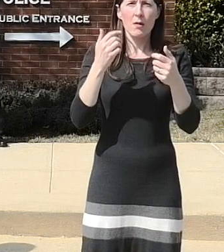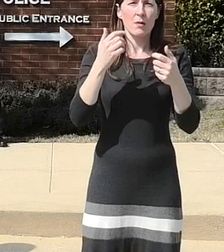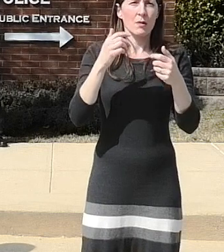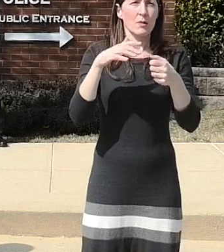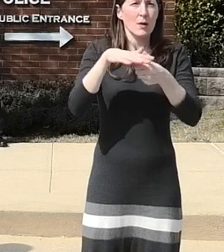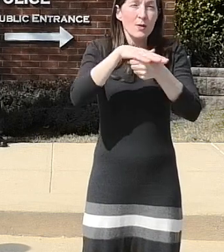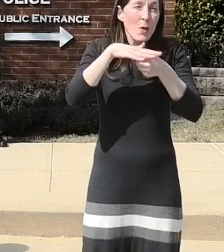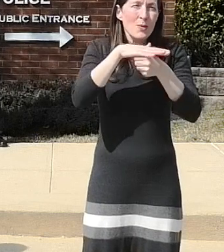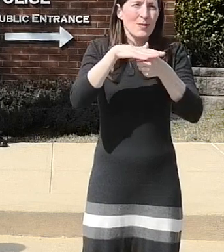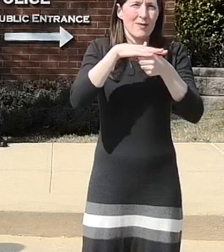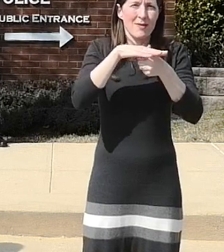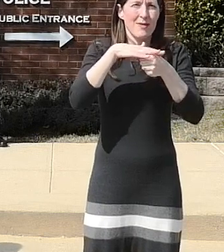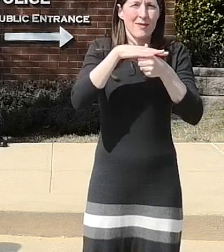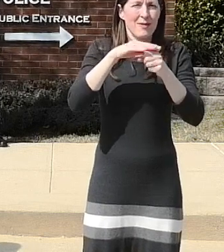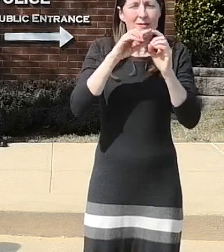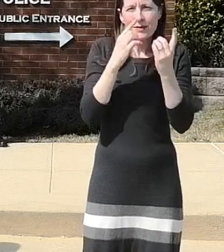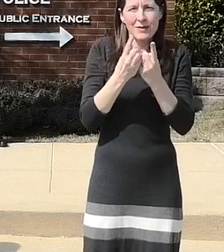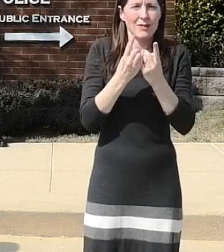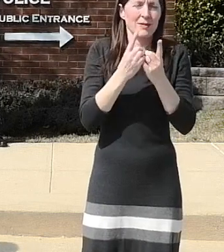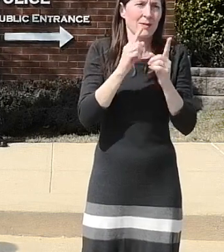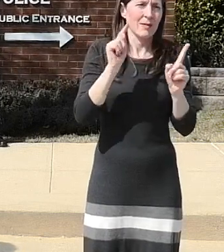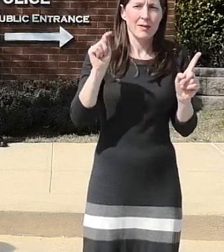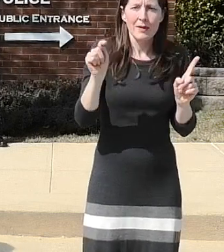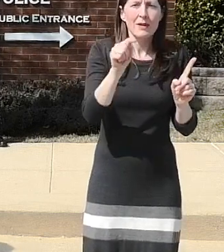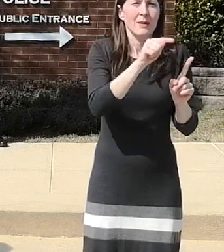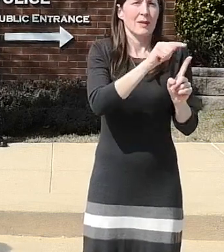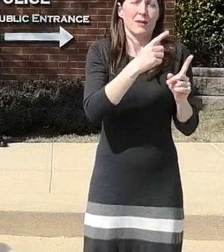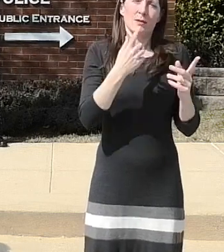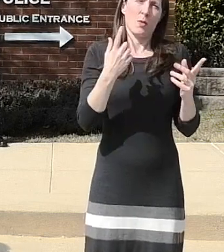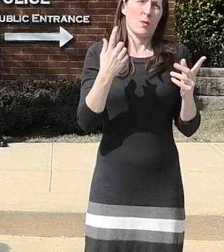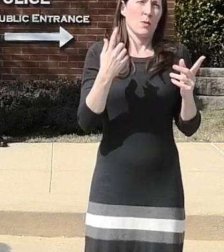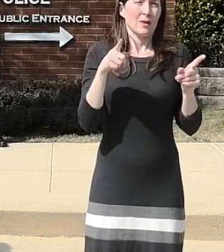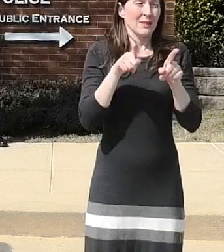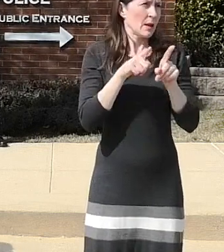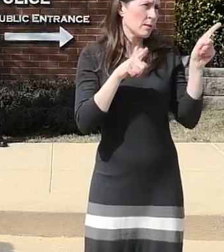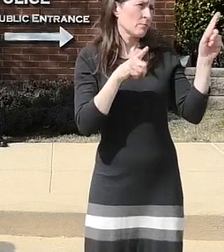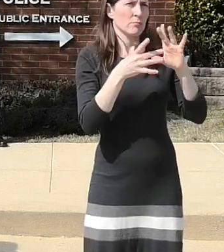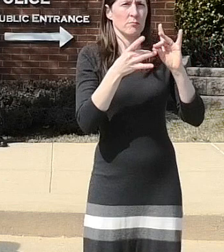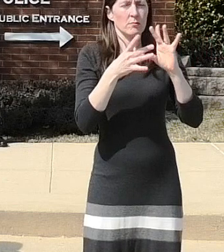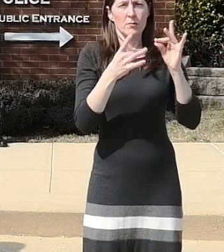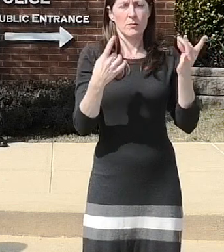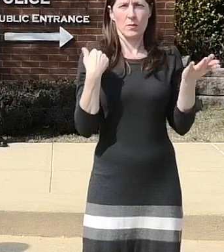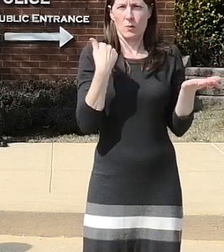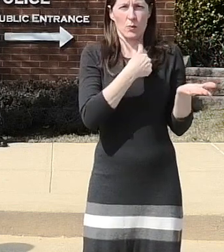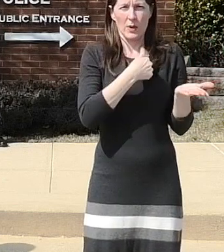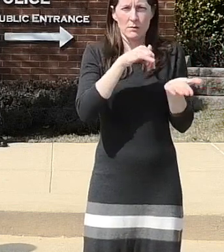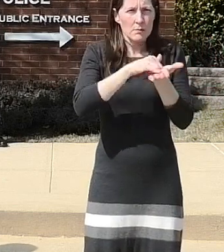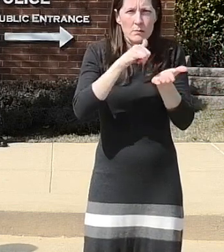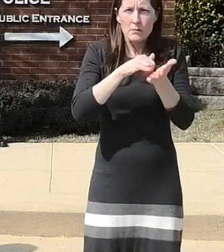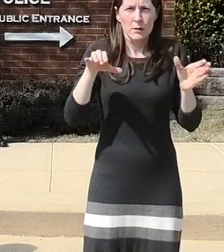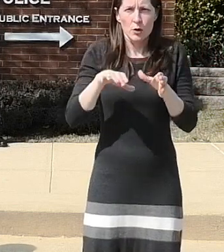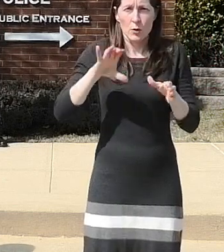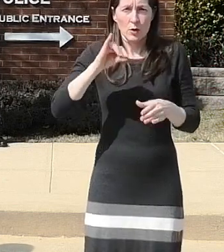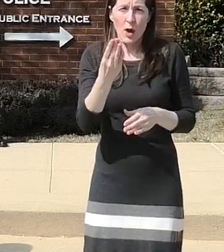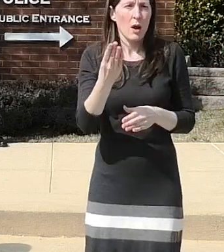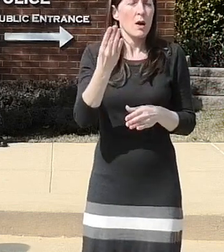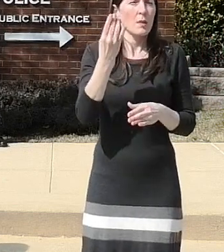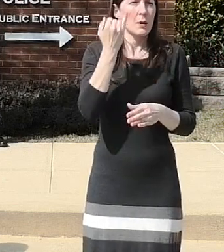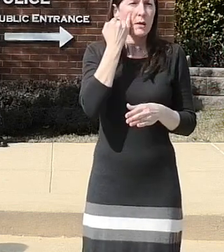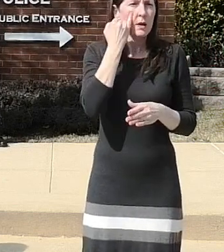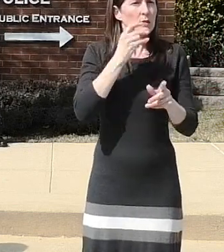public as one of the chief says we can't do our job unless people from the public come forward and help us so we really appreciate the help from the public